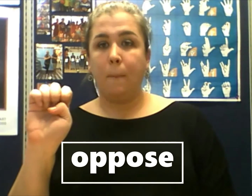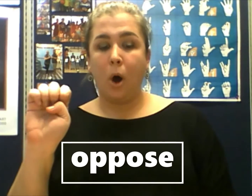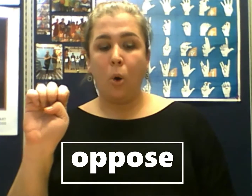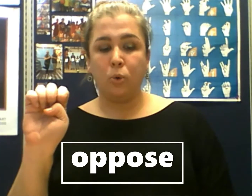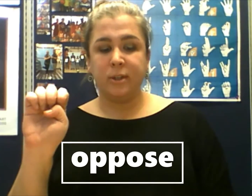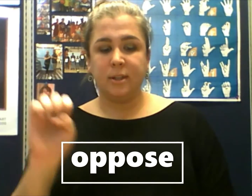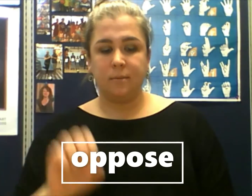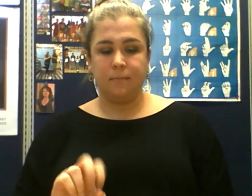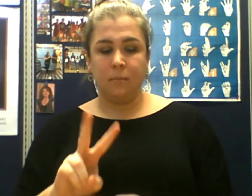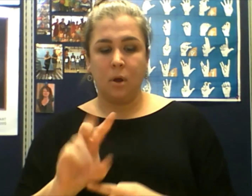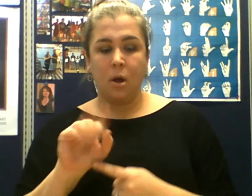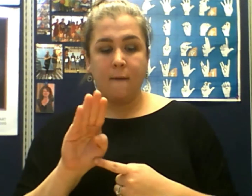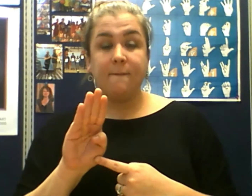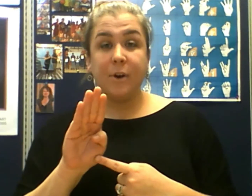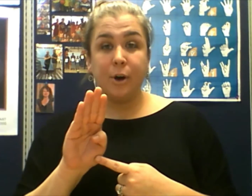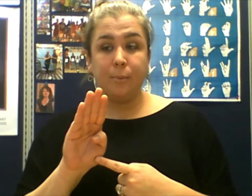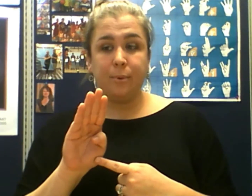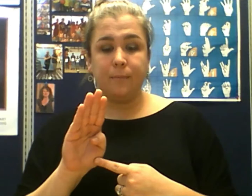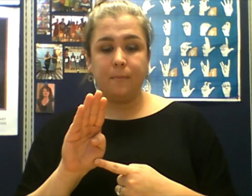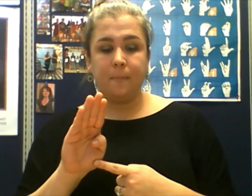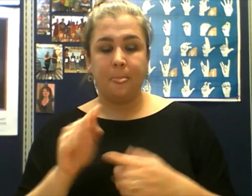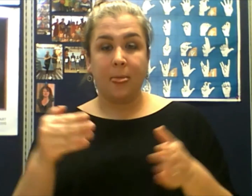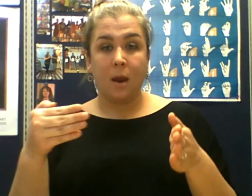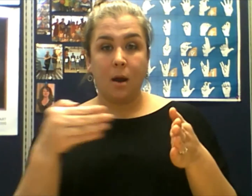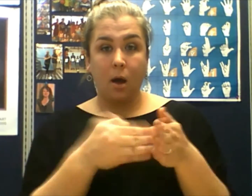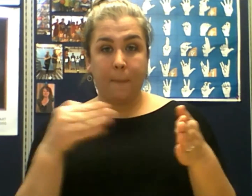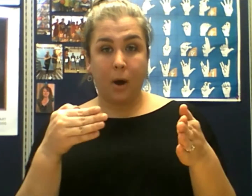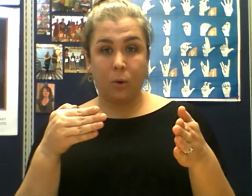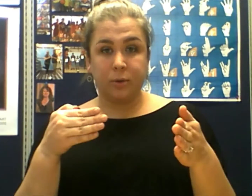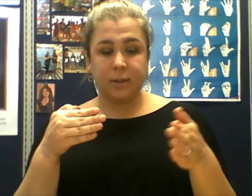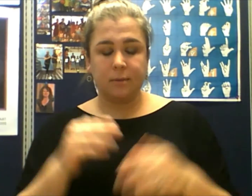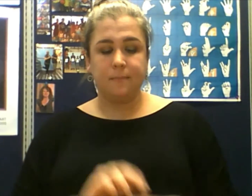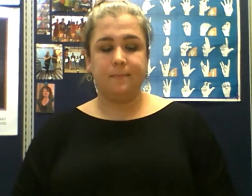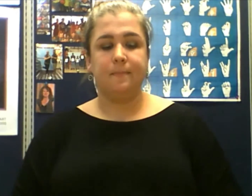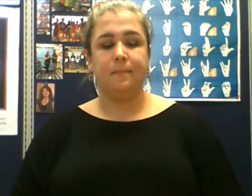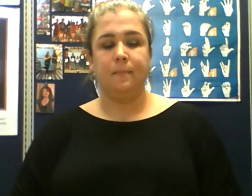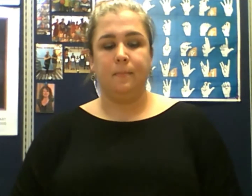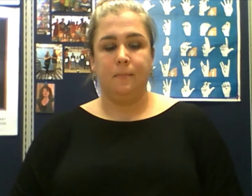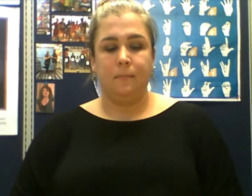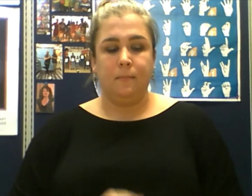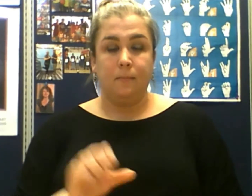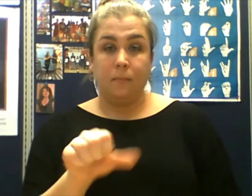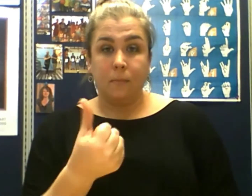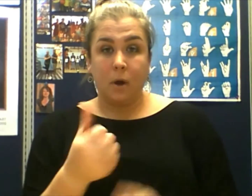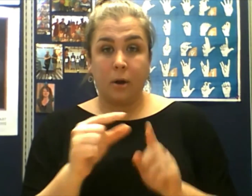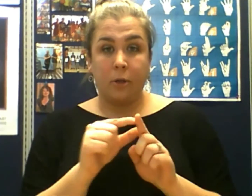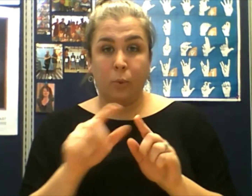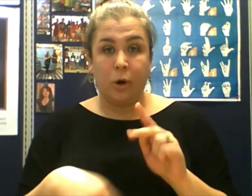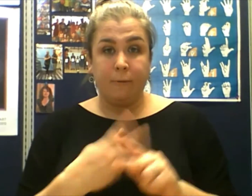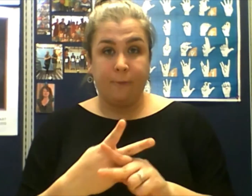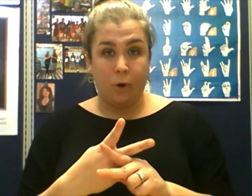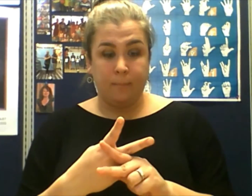Oppose, verb. Oppose. Another word form.